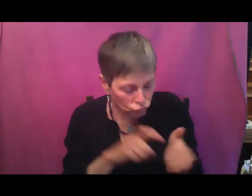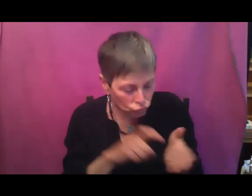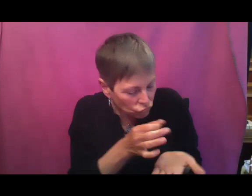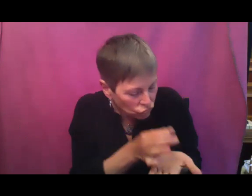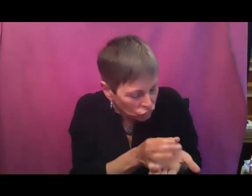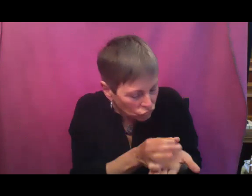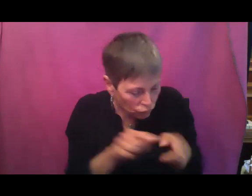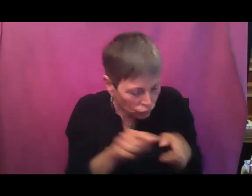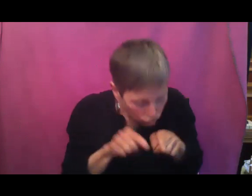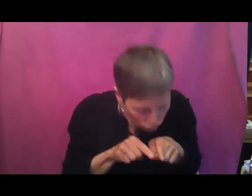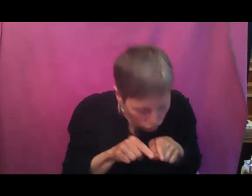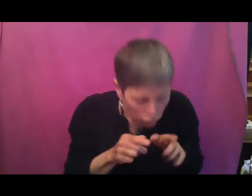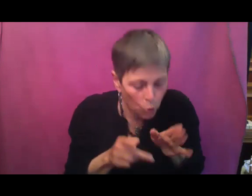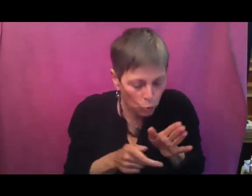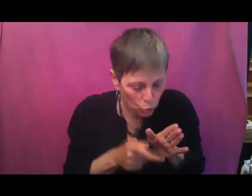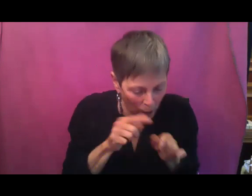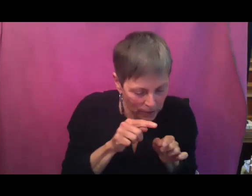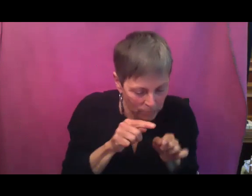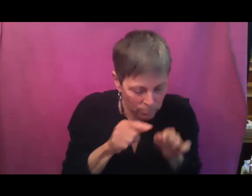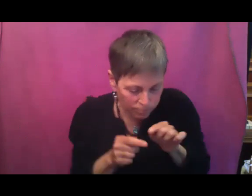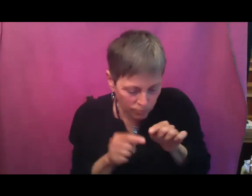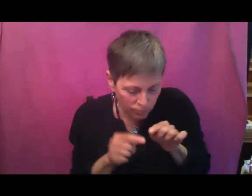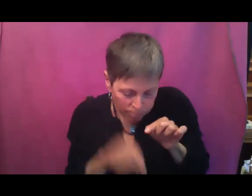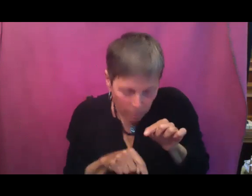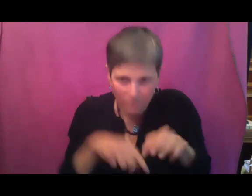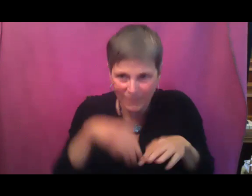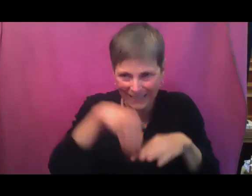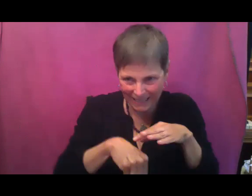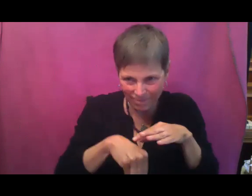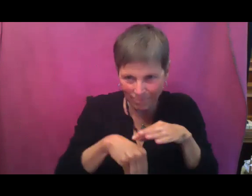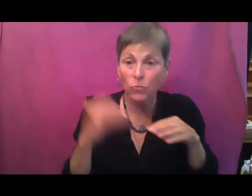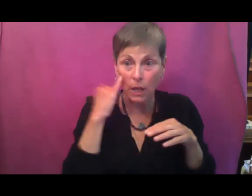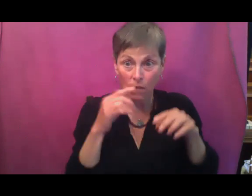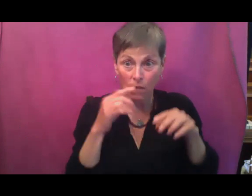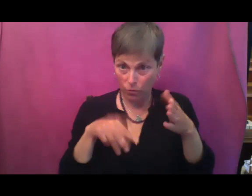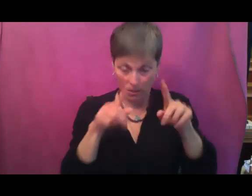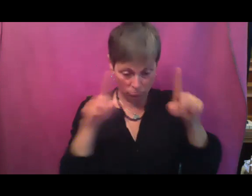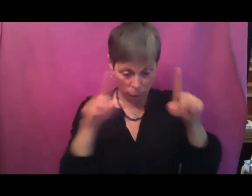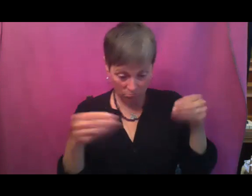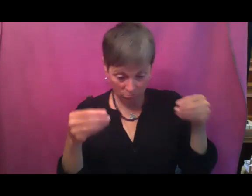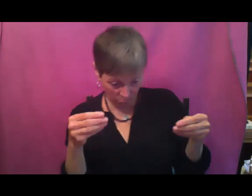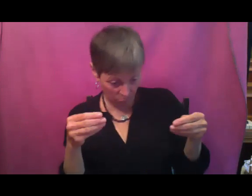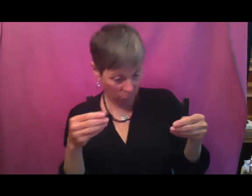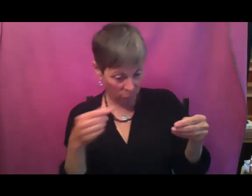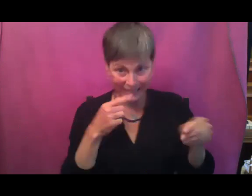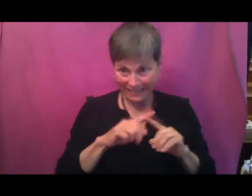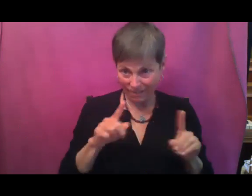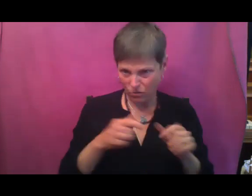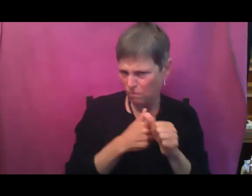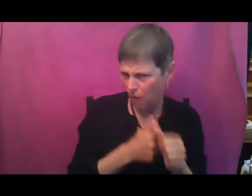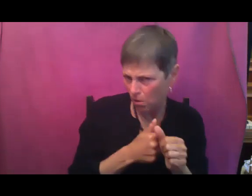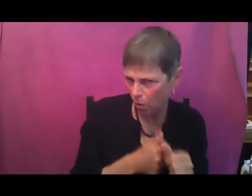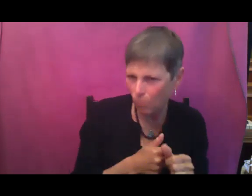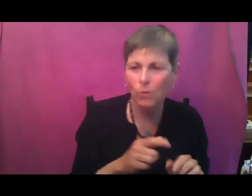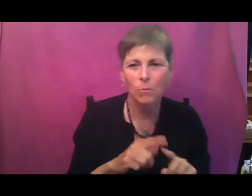sow seeds twice your depth. And unless the seed packet says overtly otherwise, there's a few flowers that really love